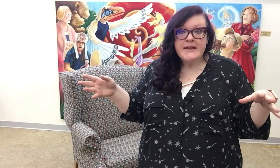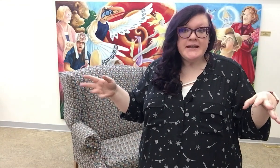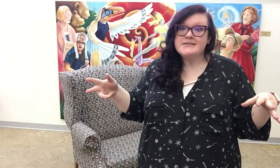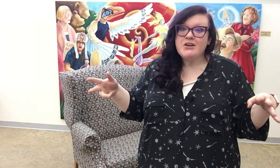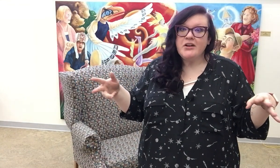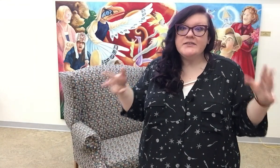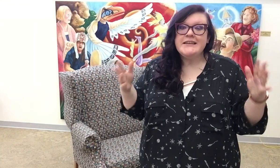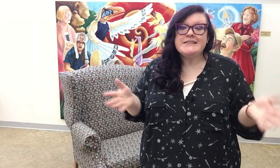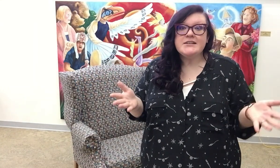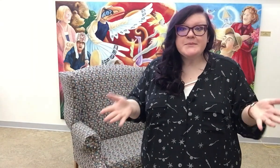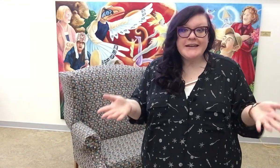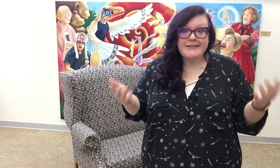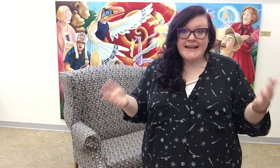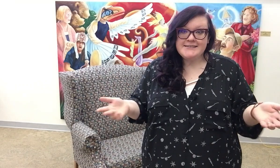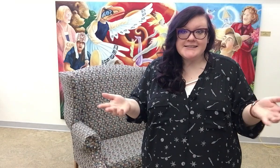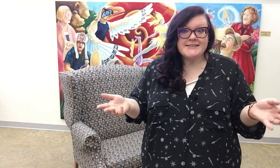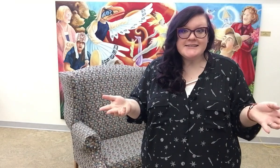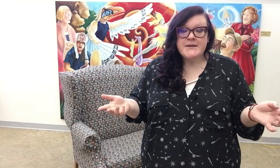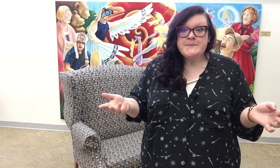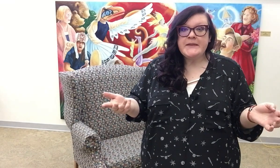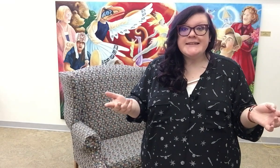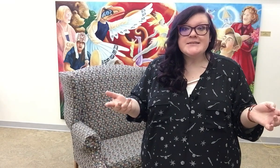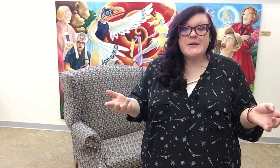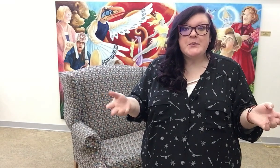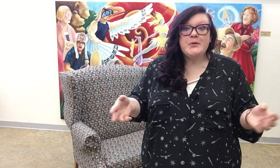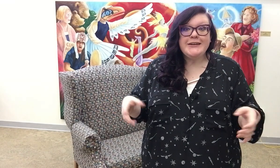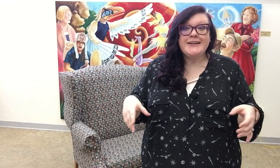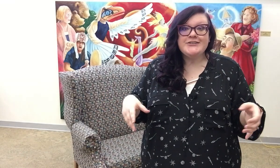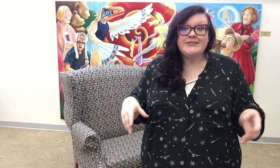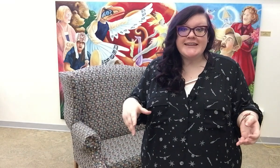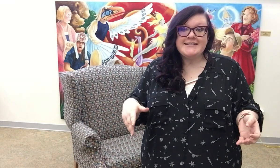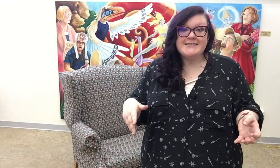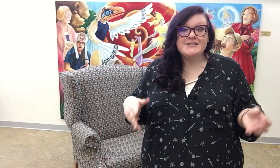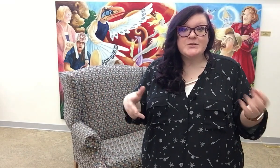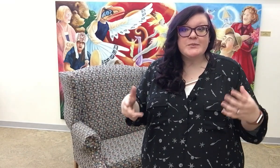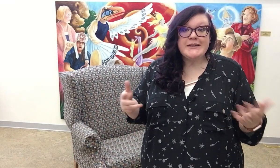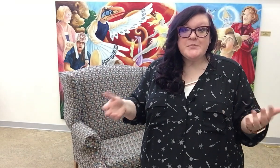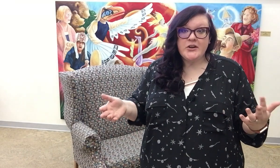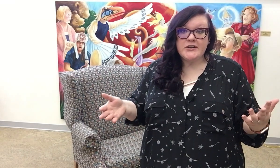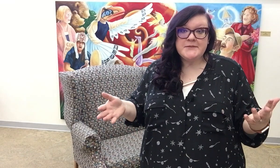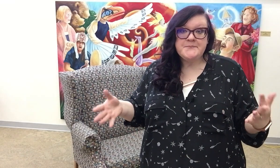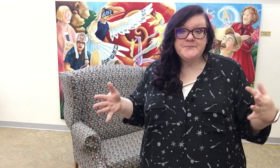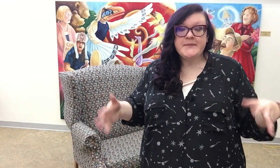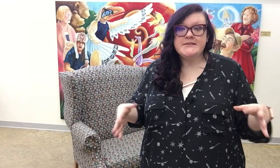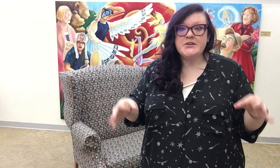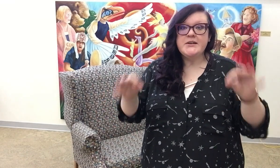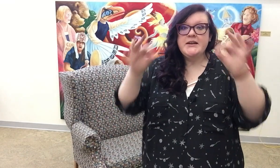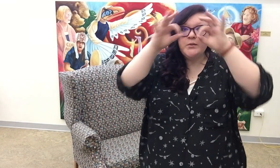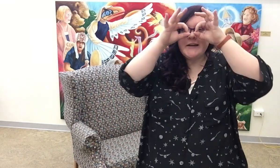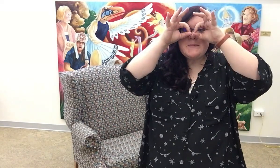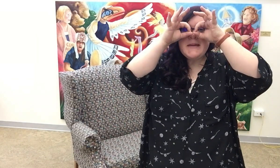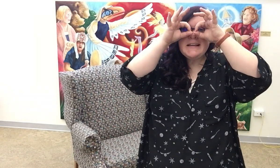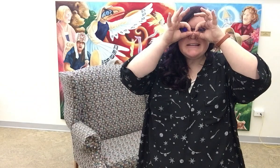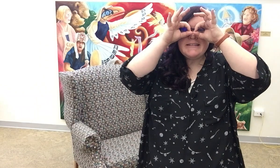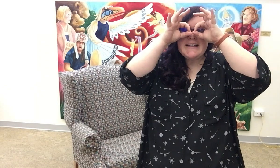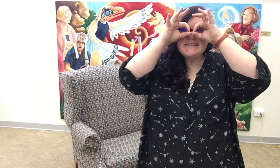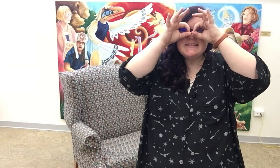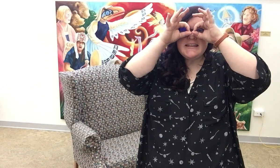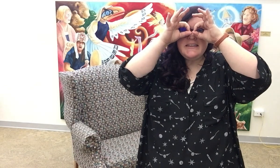It's called These Are My Glasses and it's about putting on your glasses to read a book. So we're gonna make glasses like